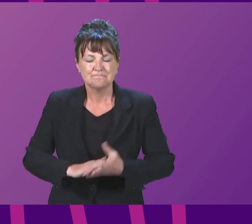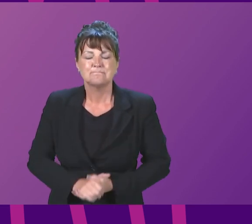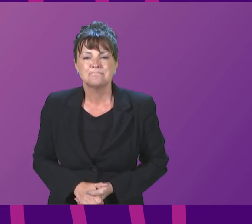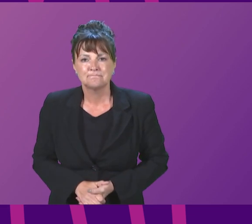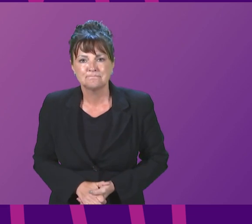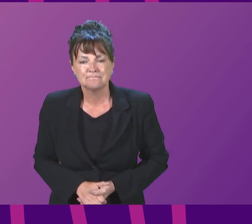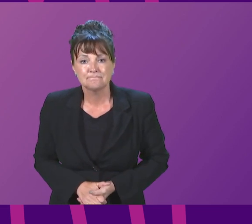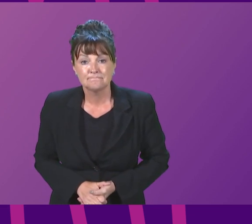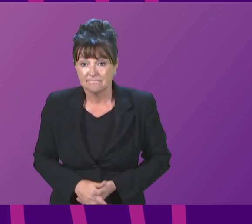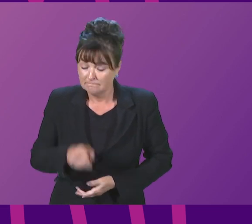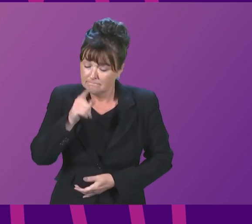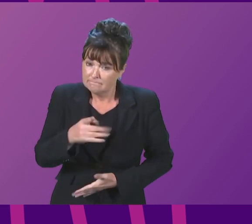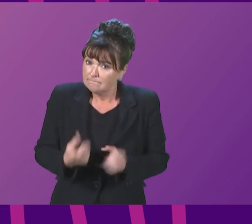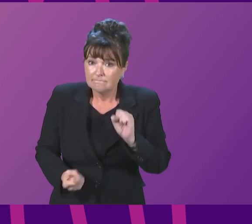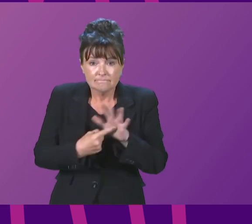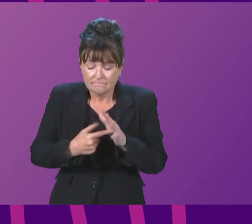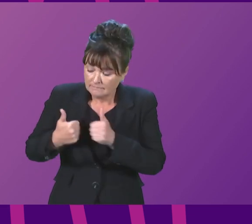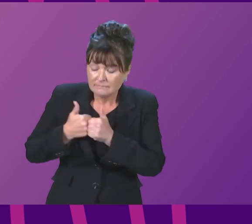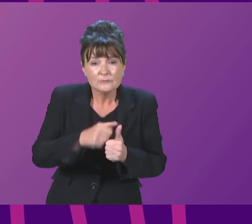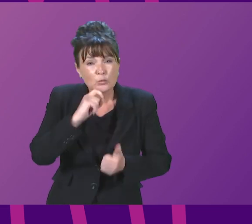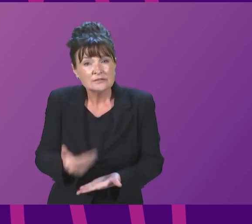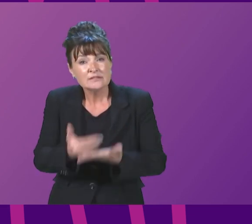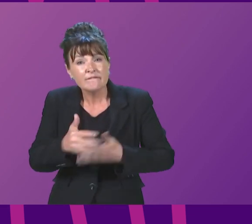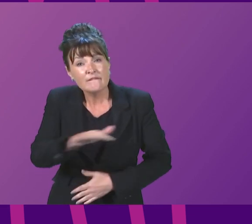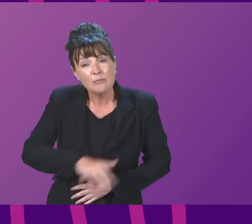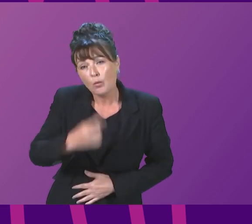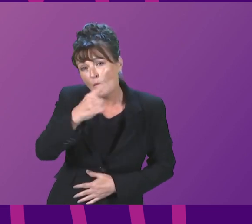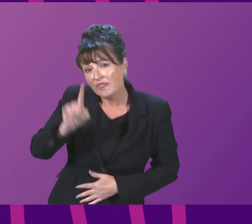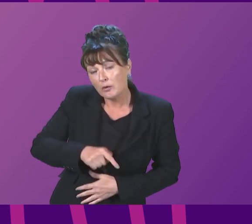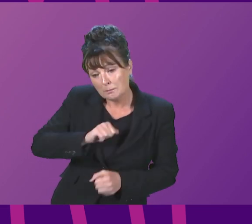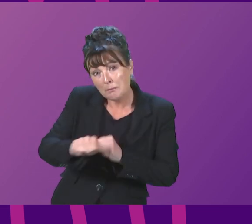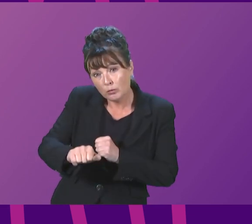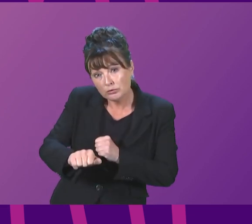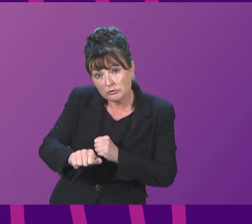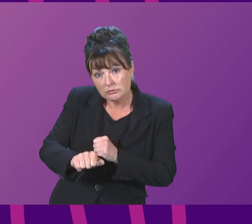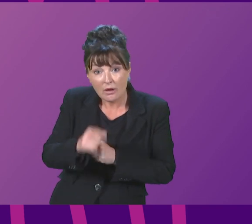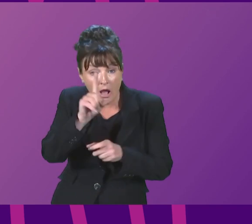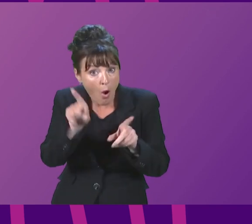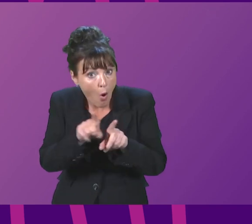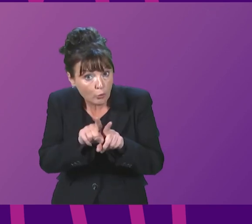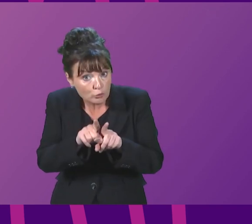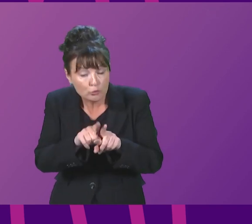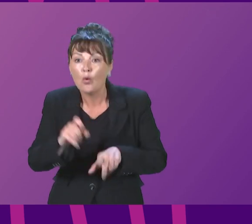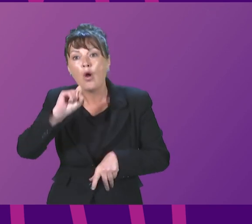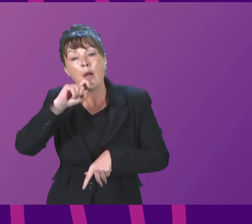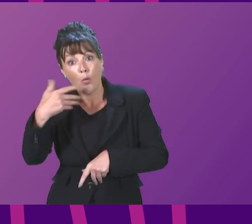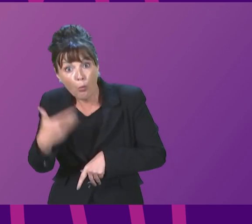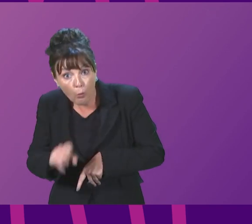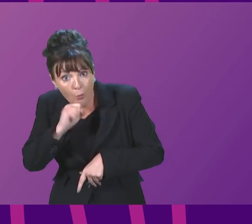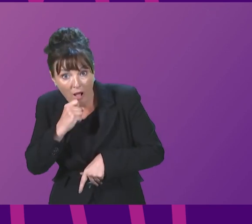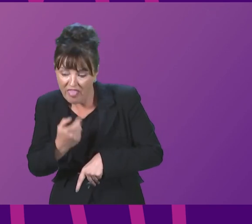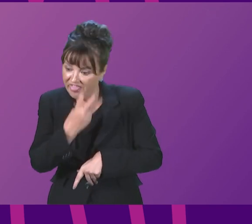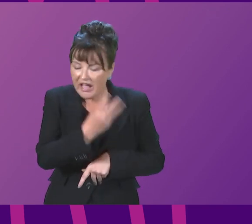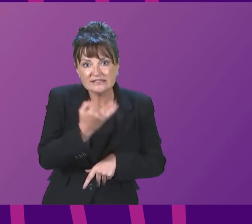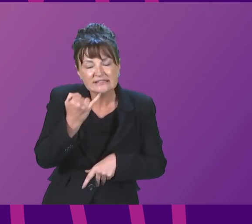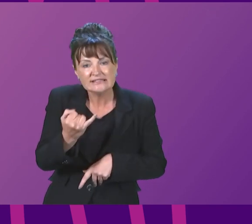This vital support will save families £1,000 on their bills, on top of the £37 billion of help